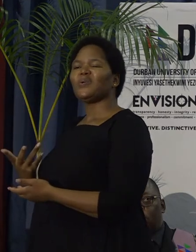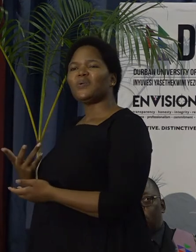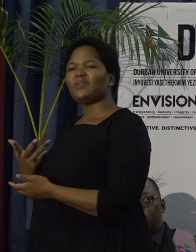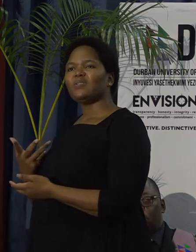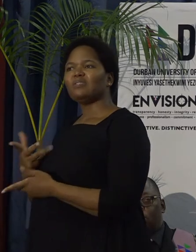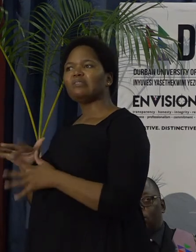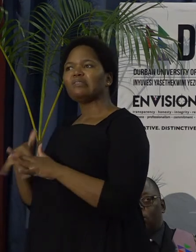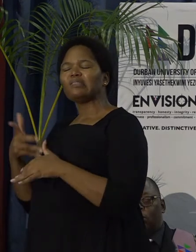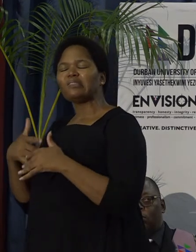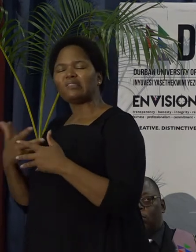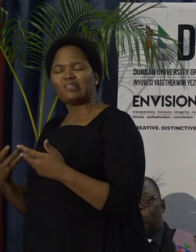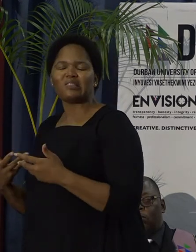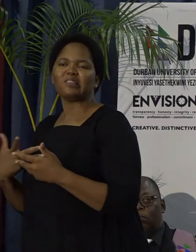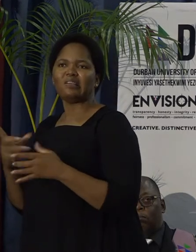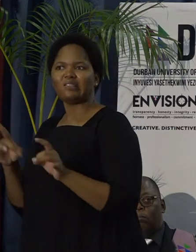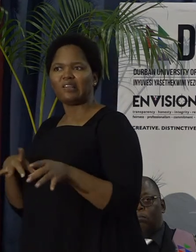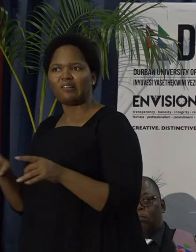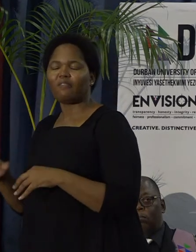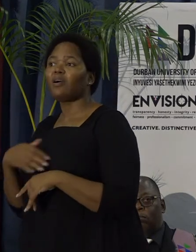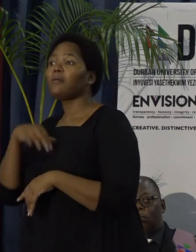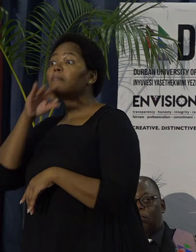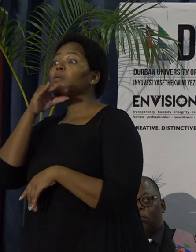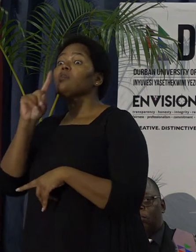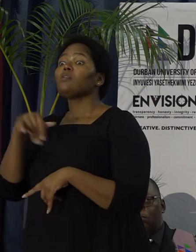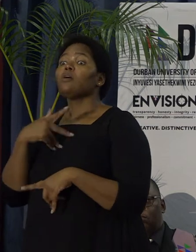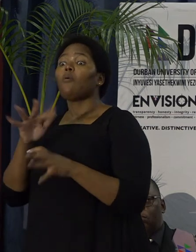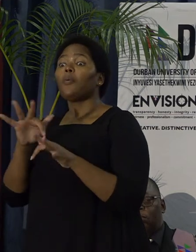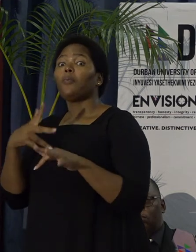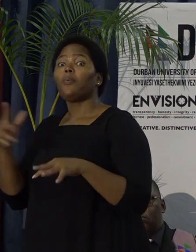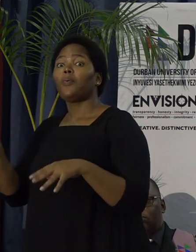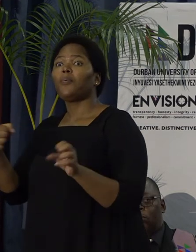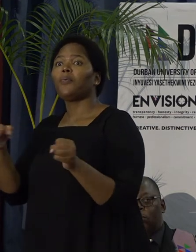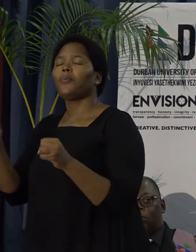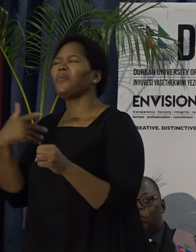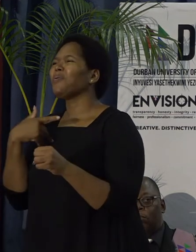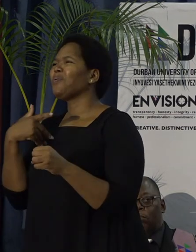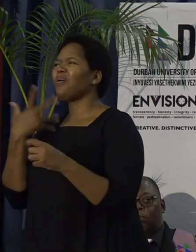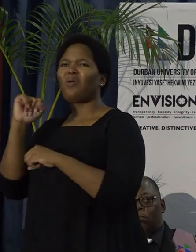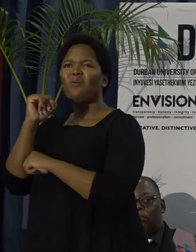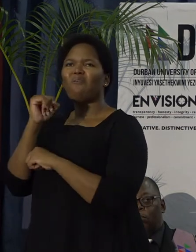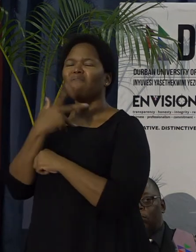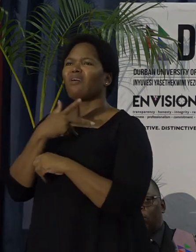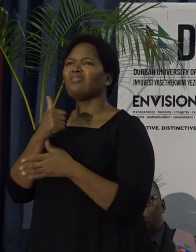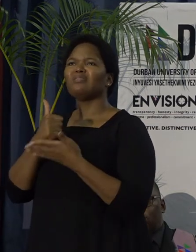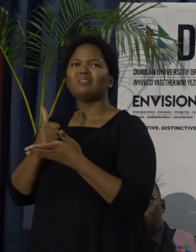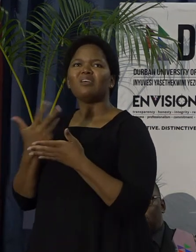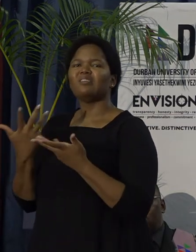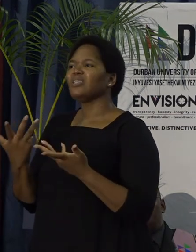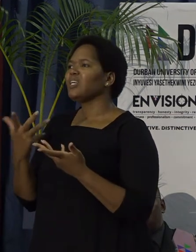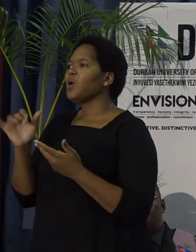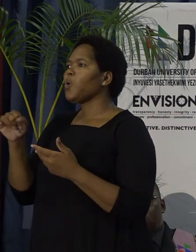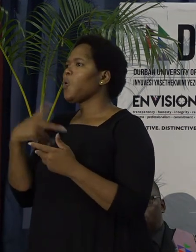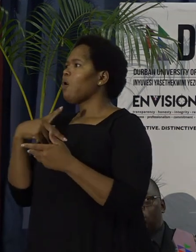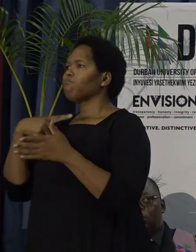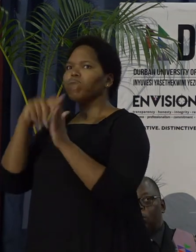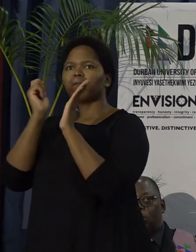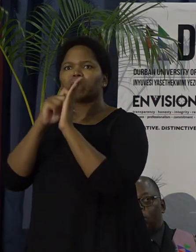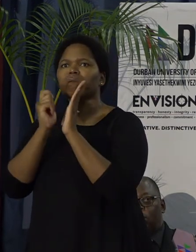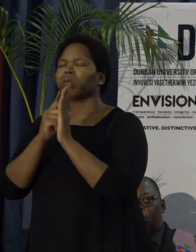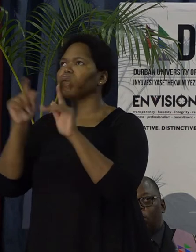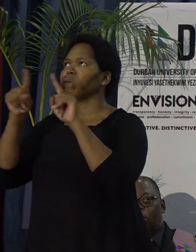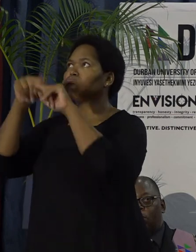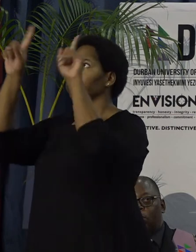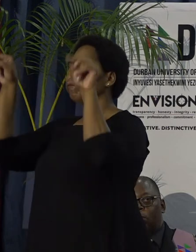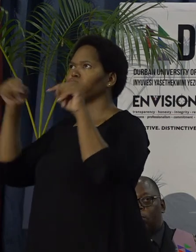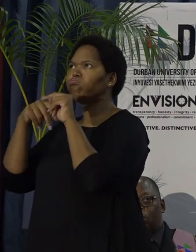meaning that you just have to employ people to sit around because there is no chalk to write on the